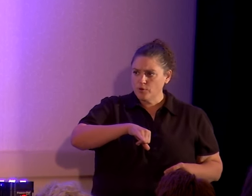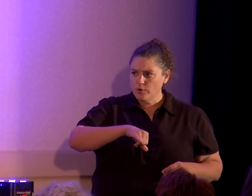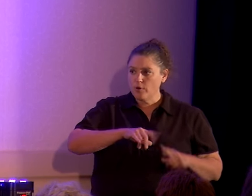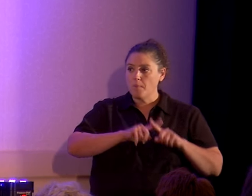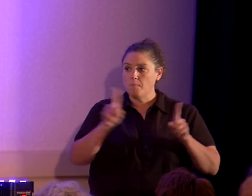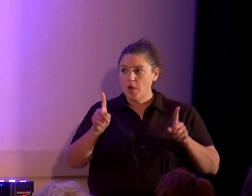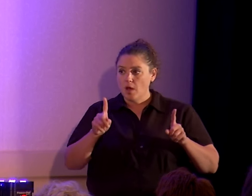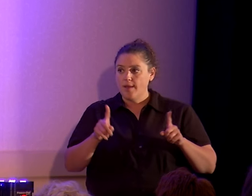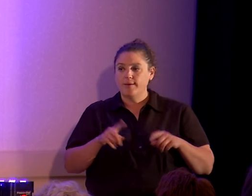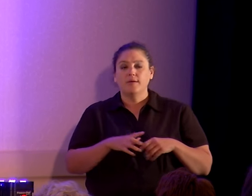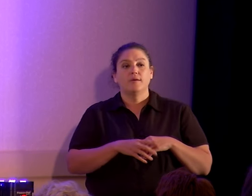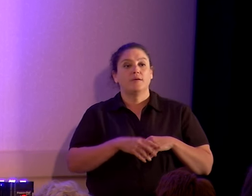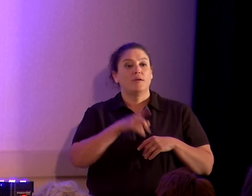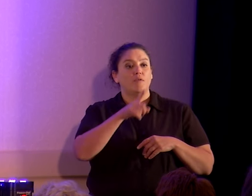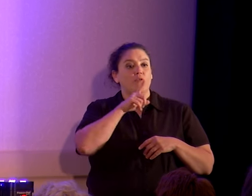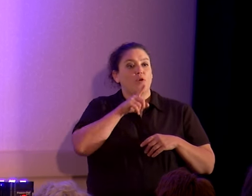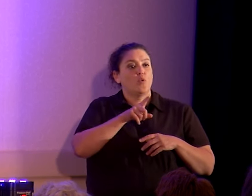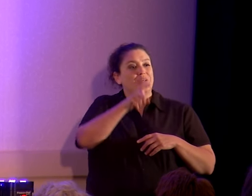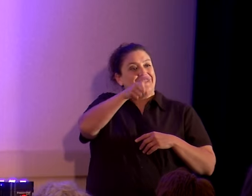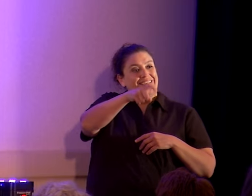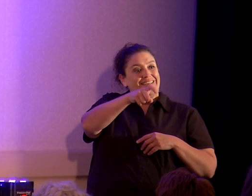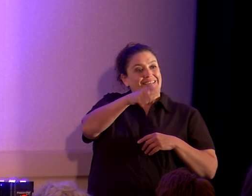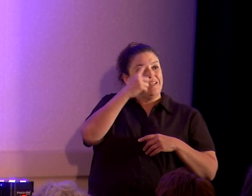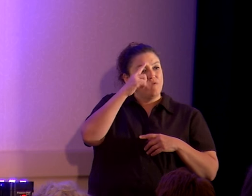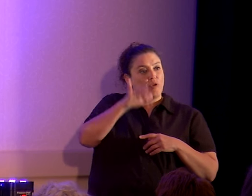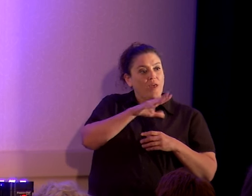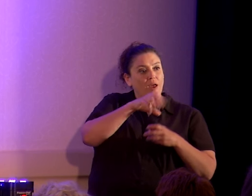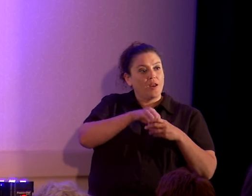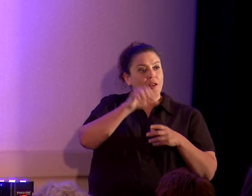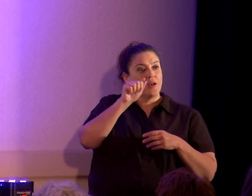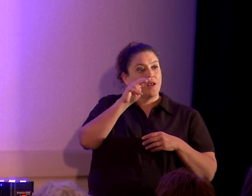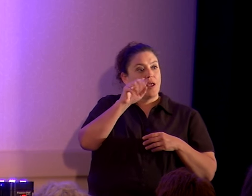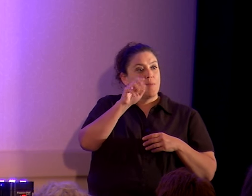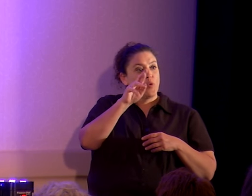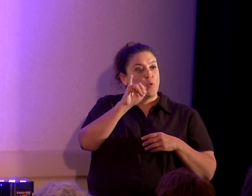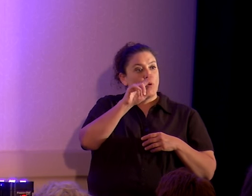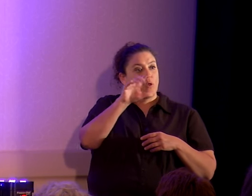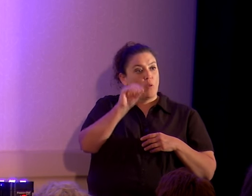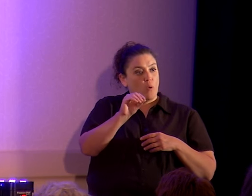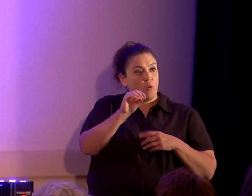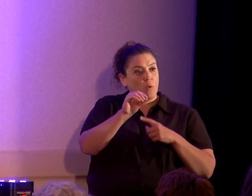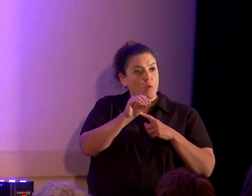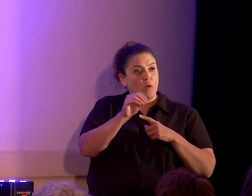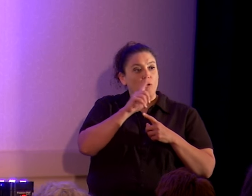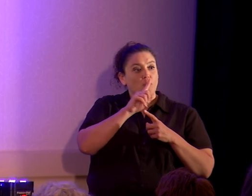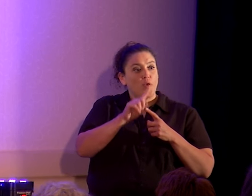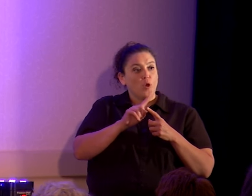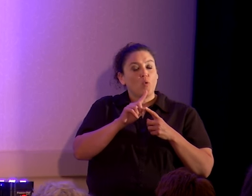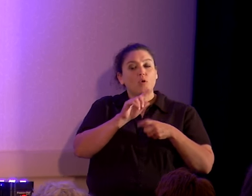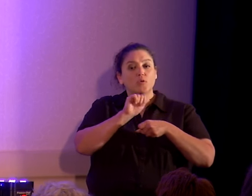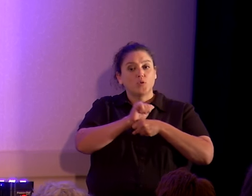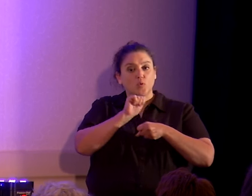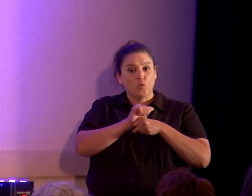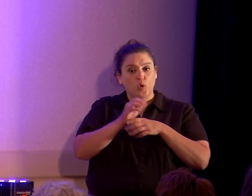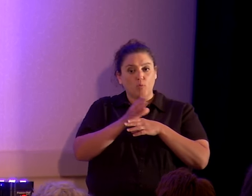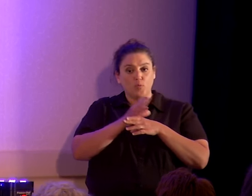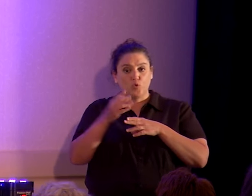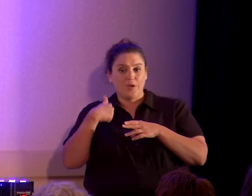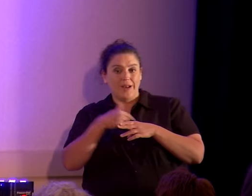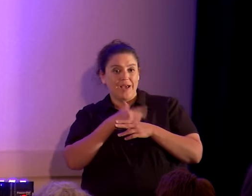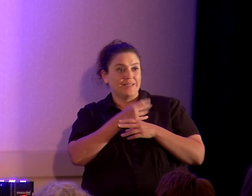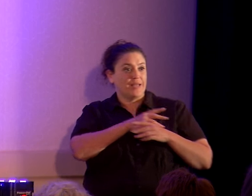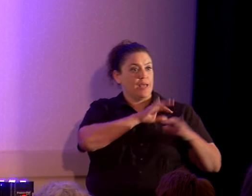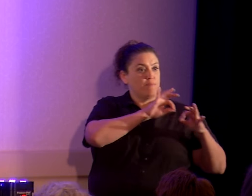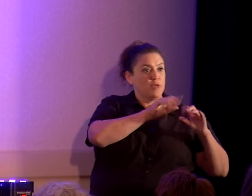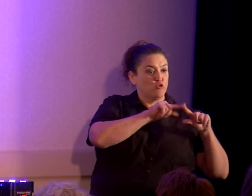But there was a need for it in Amarillo. There was a joint effort between us and the ministry groups